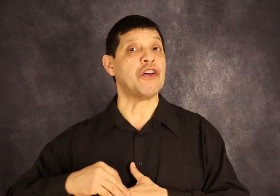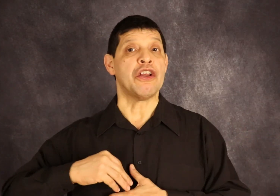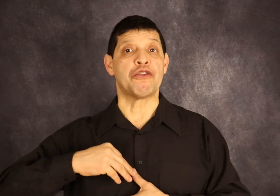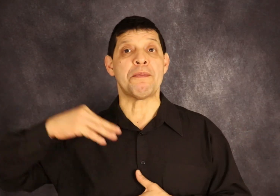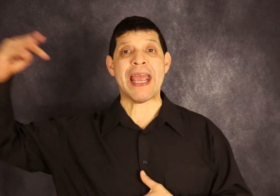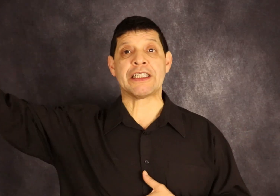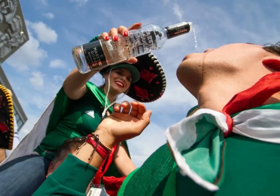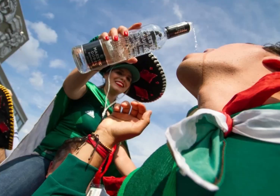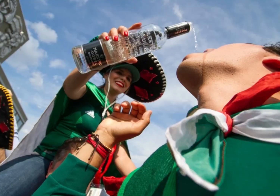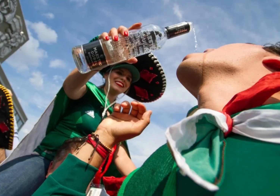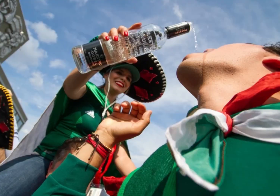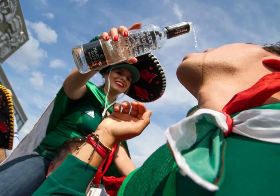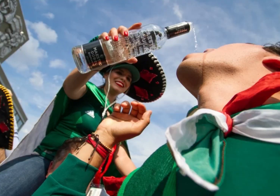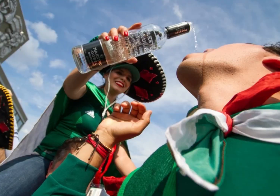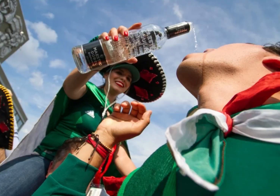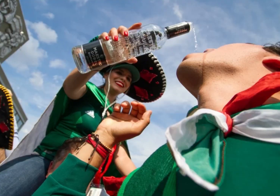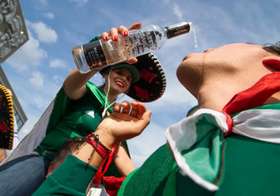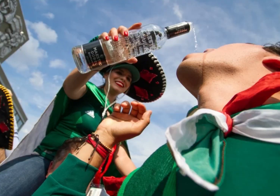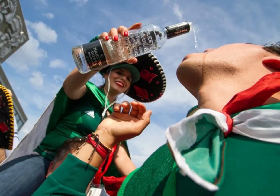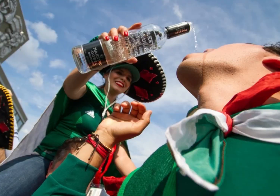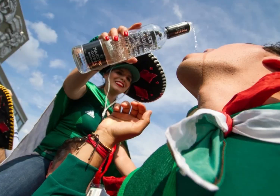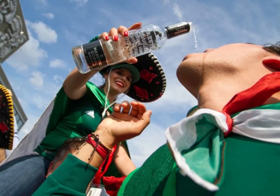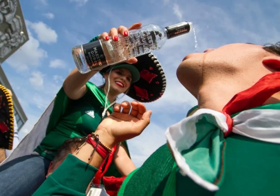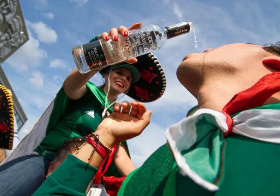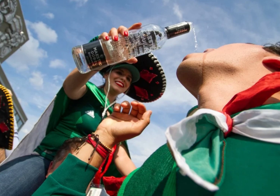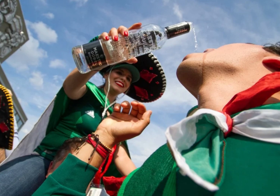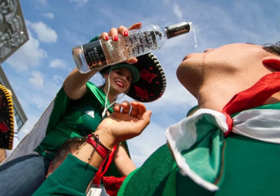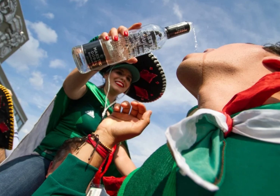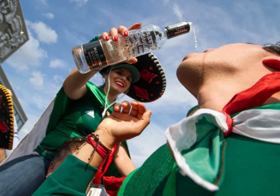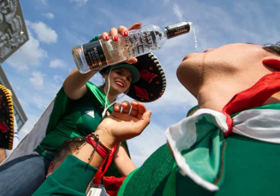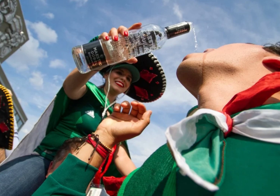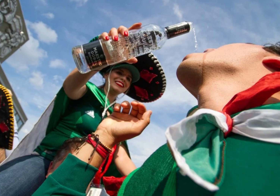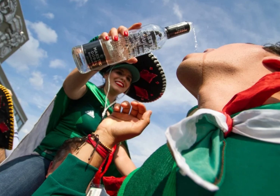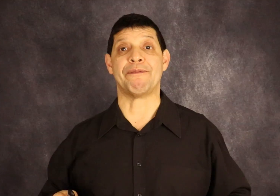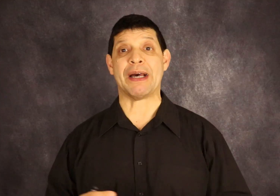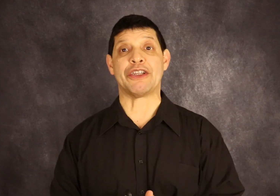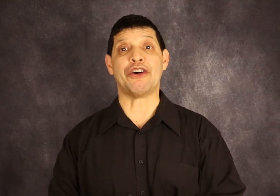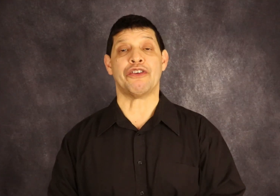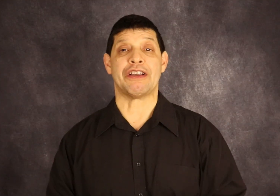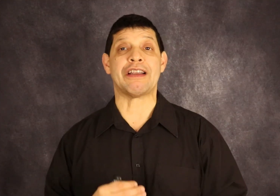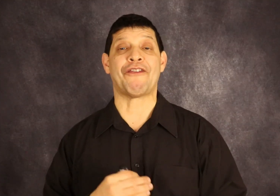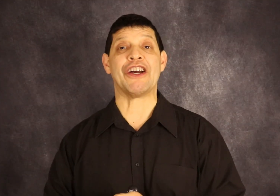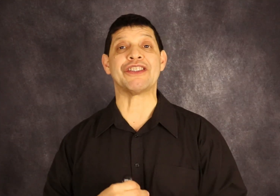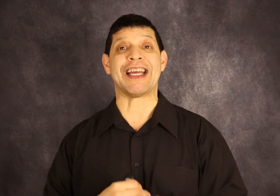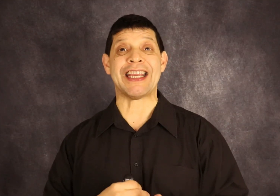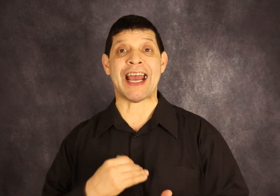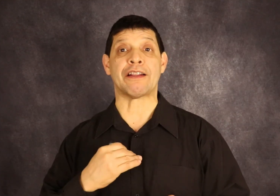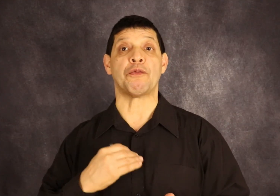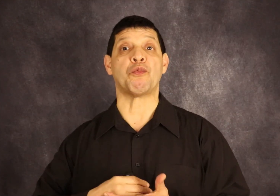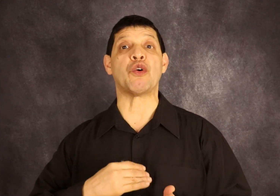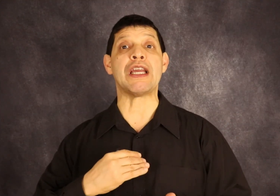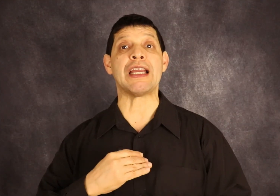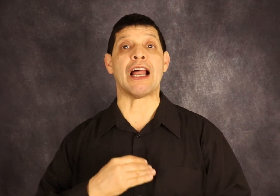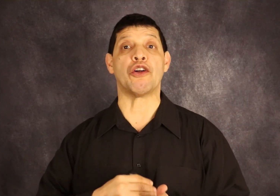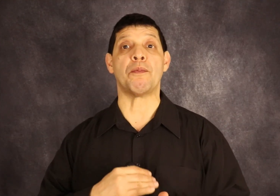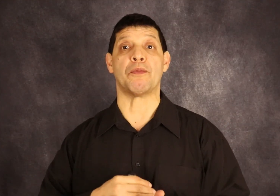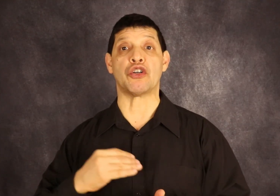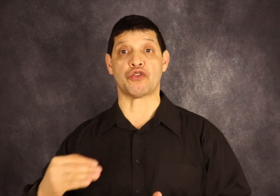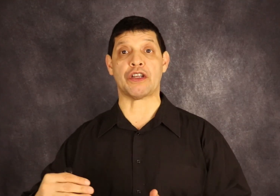to Mexico and drink margaritas for the rest of his life. But no, he felt that he had way a lot more to